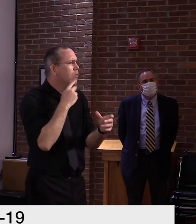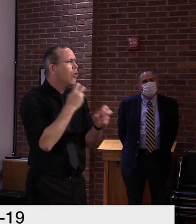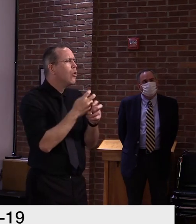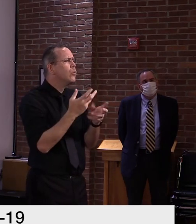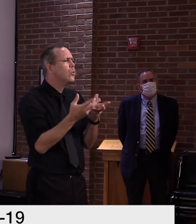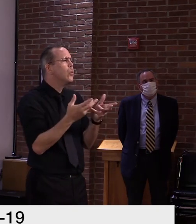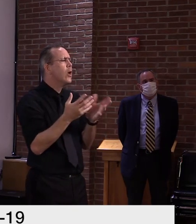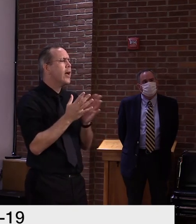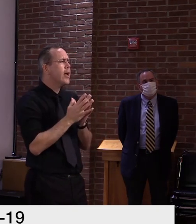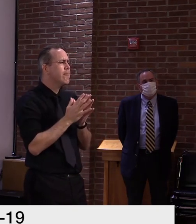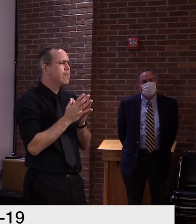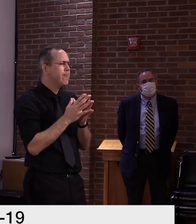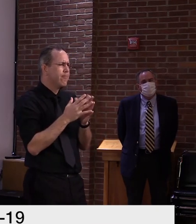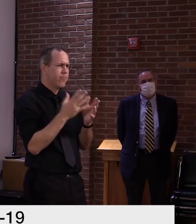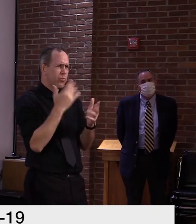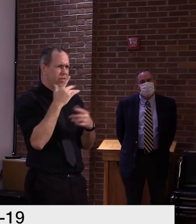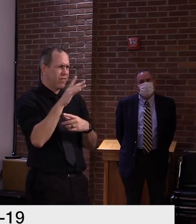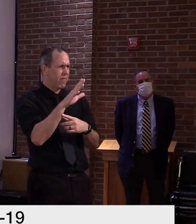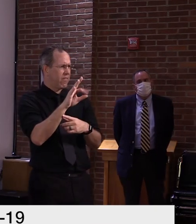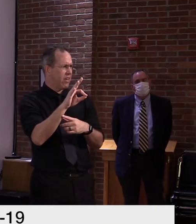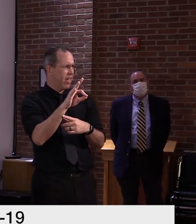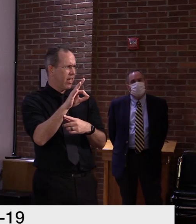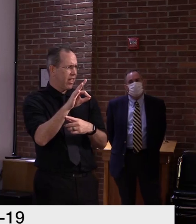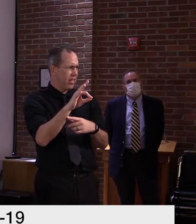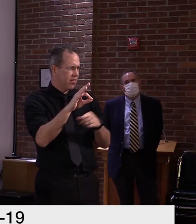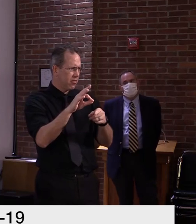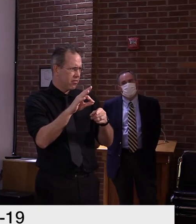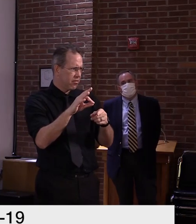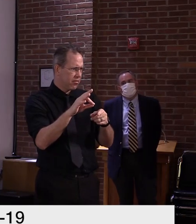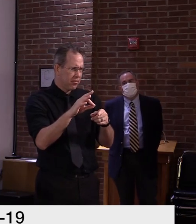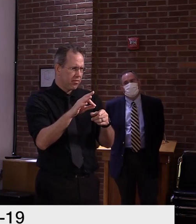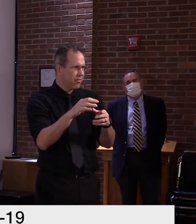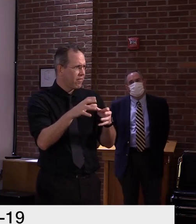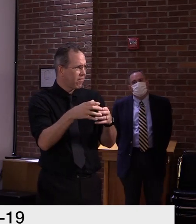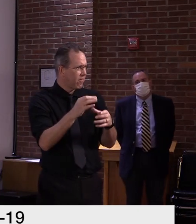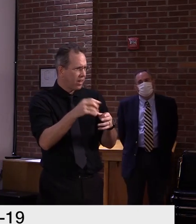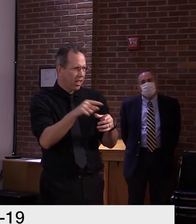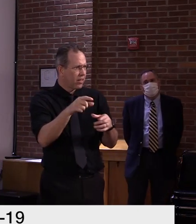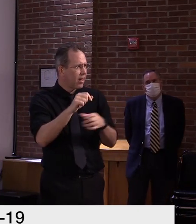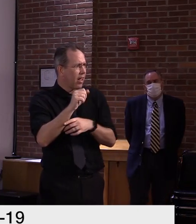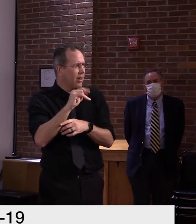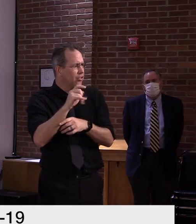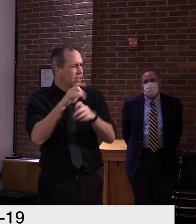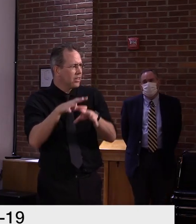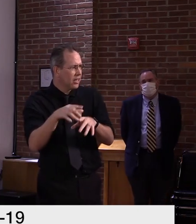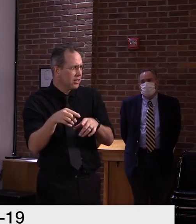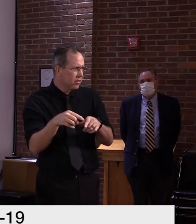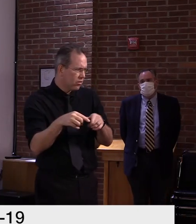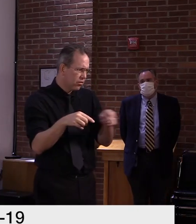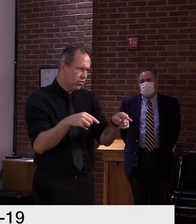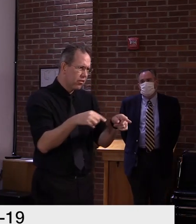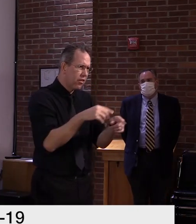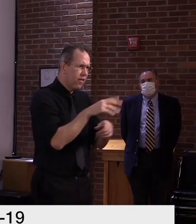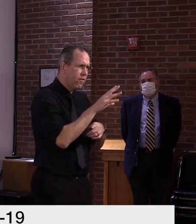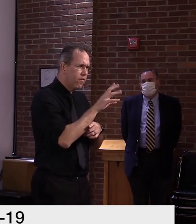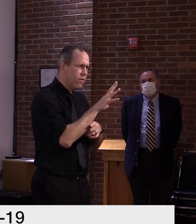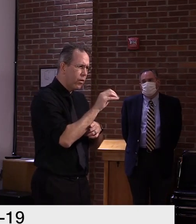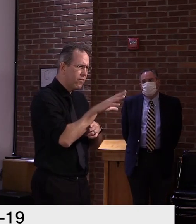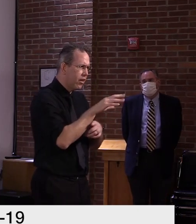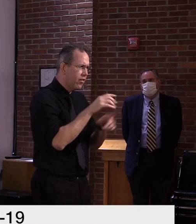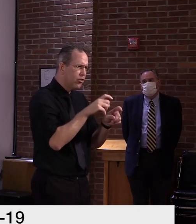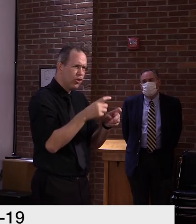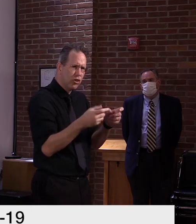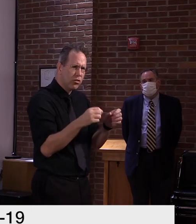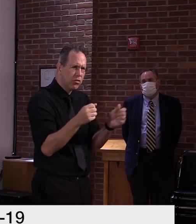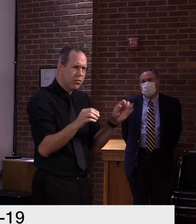It sounds like perhaps they're not given, being given priority or maybe, maybe they haven't even been retested. Is that accurate? Yeah, I'm